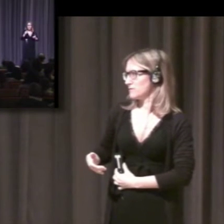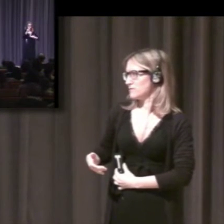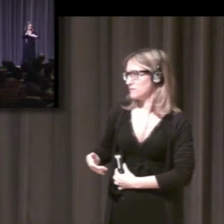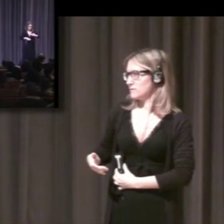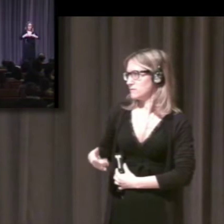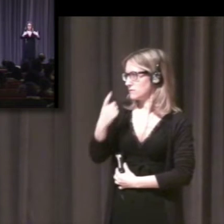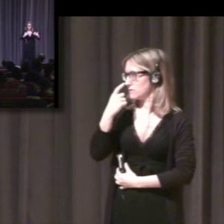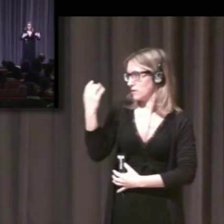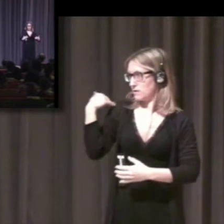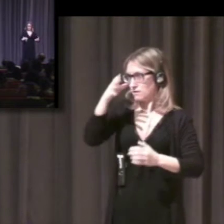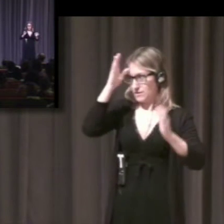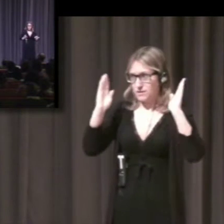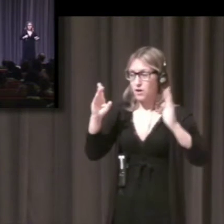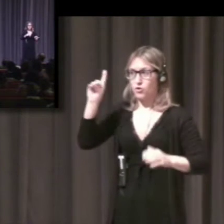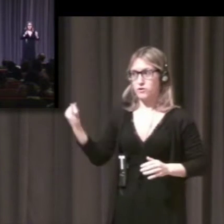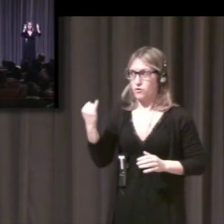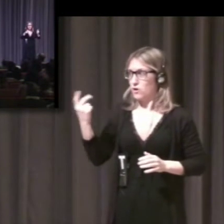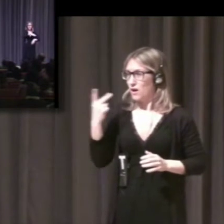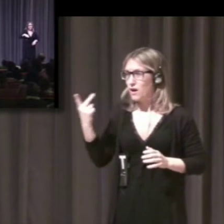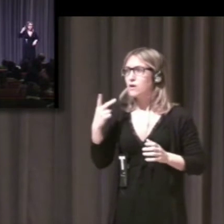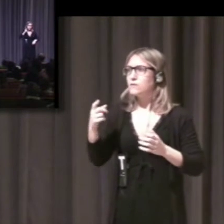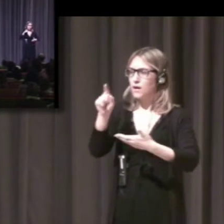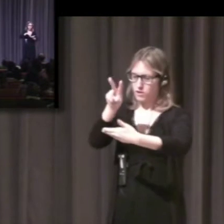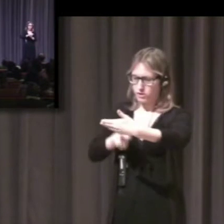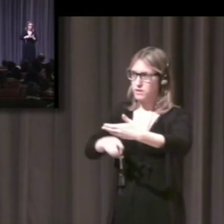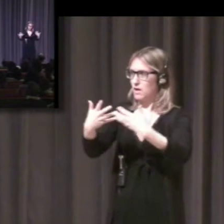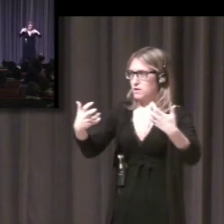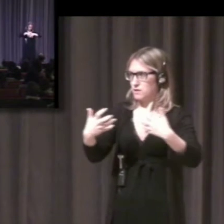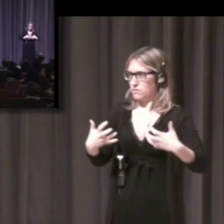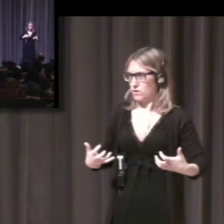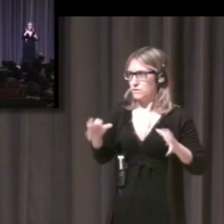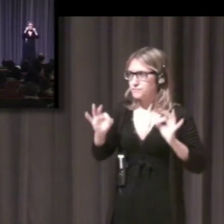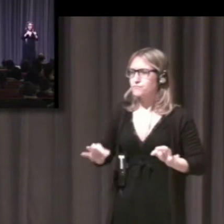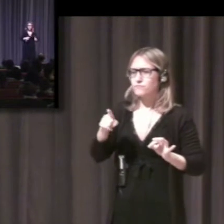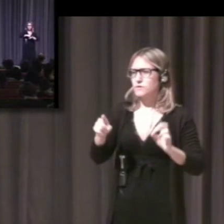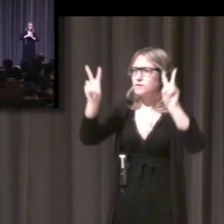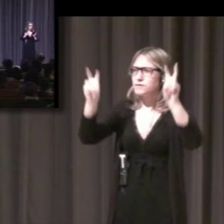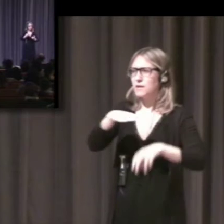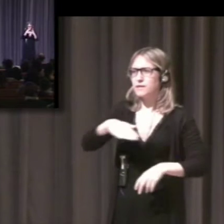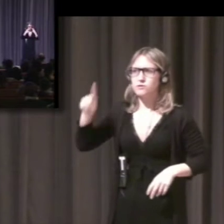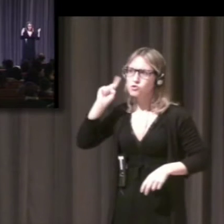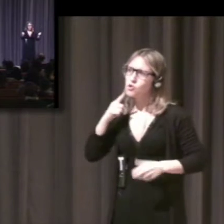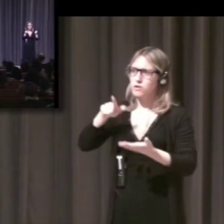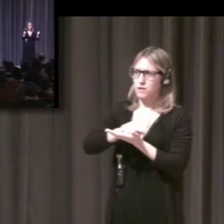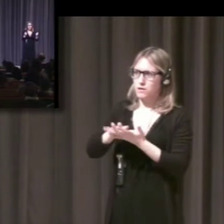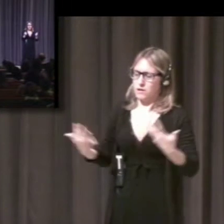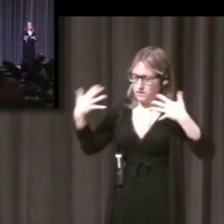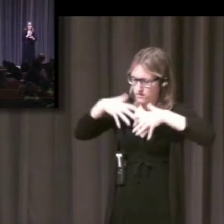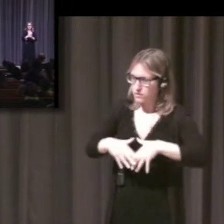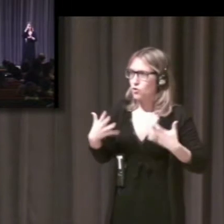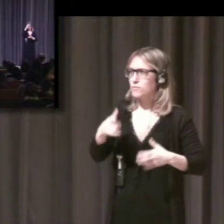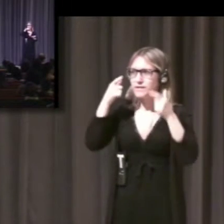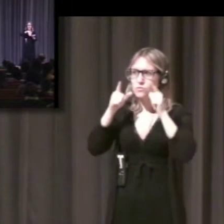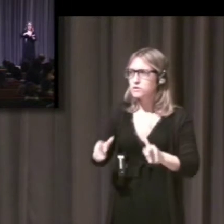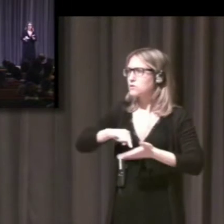Can Do?, which was published in Language, the Journal of the Linguistic Association of America. We immediately thought that we had to